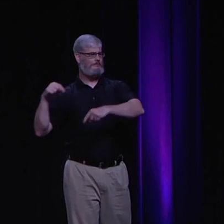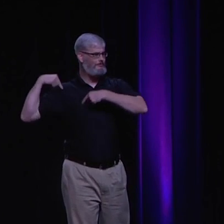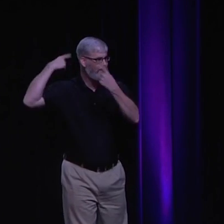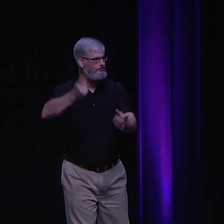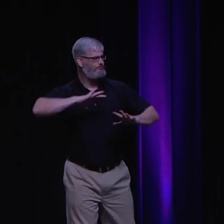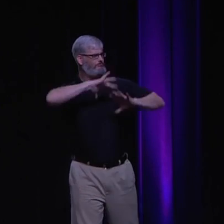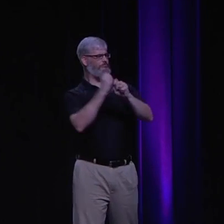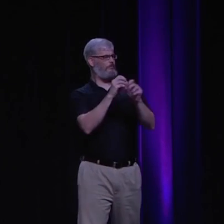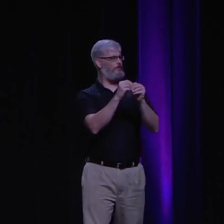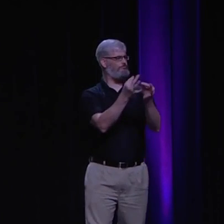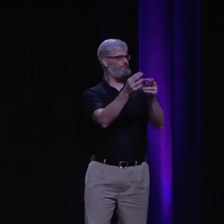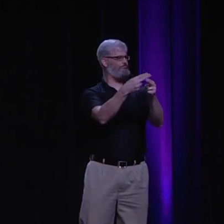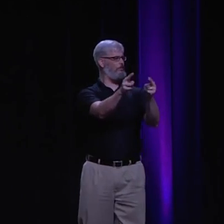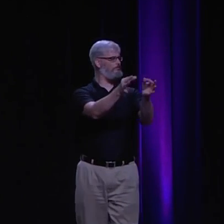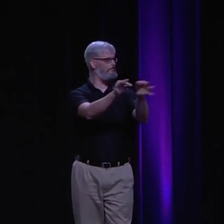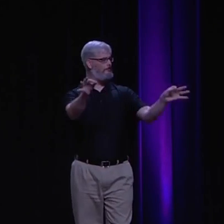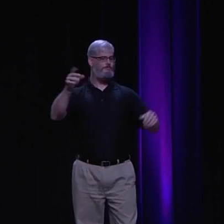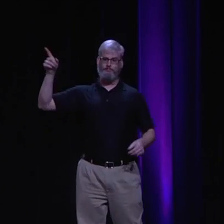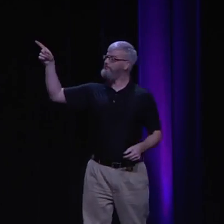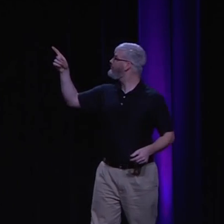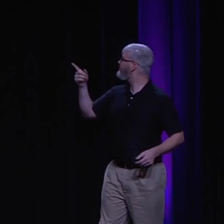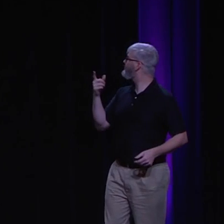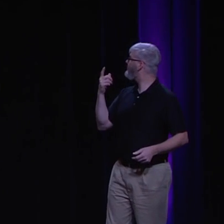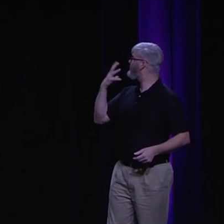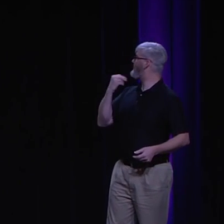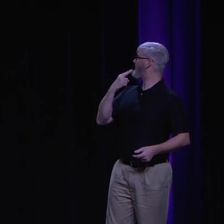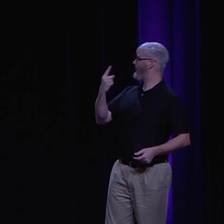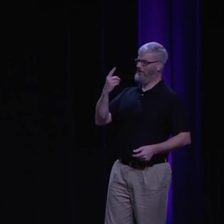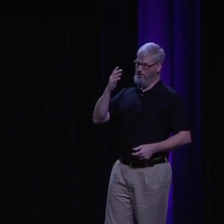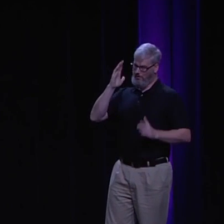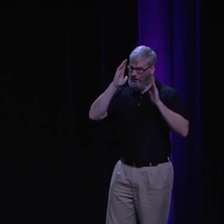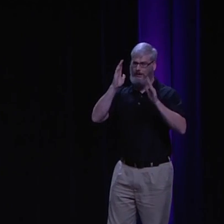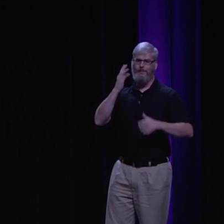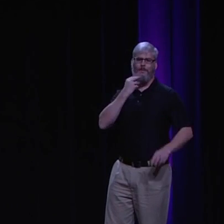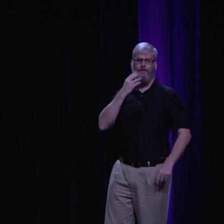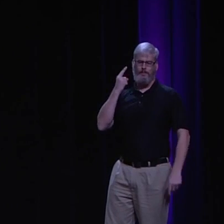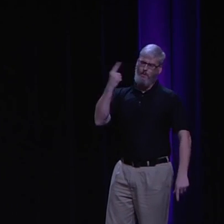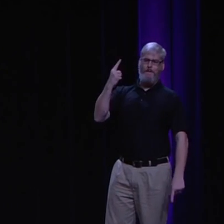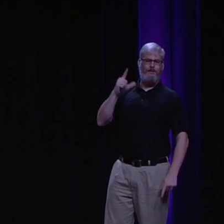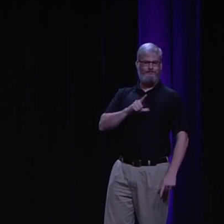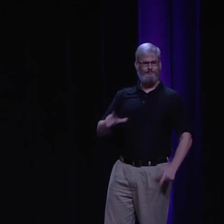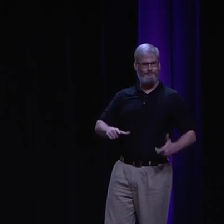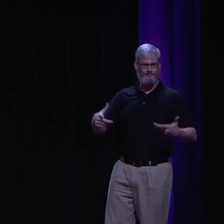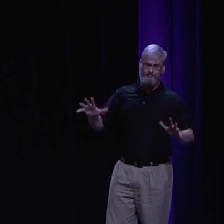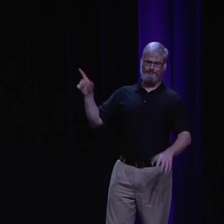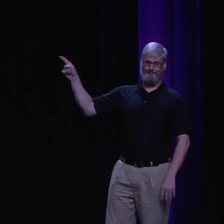religion and summarizes a lot of their history into one statement. In Judaism, they said, oh, Israel,